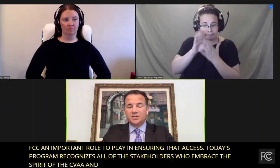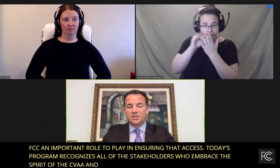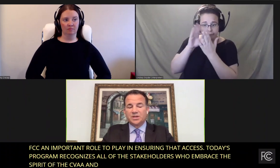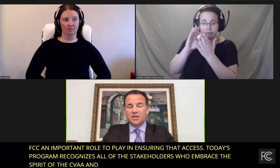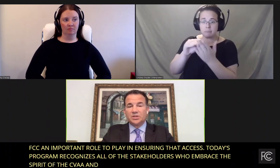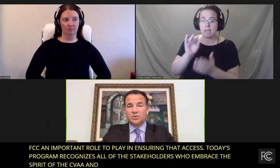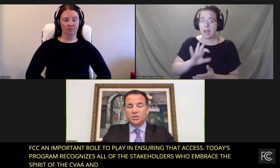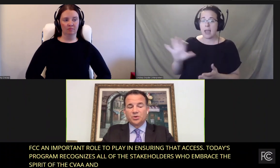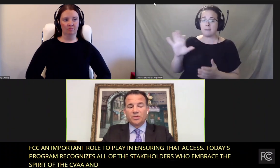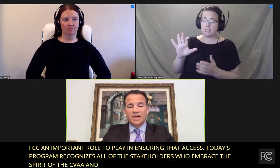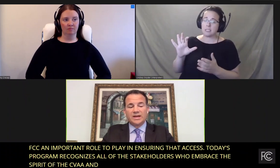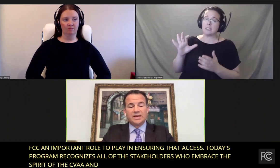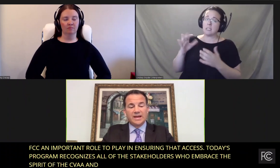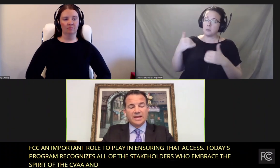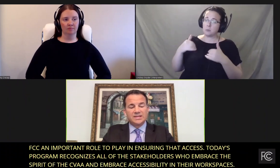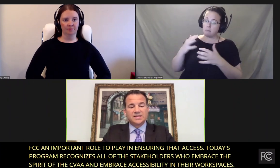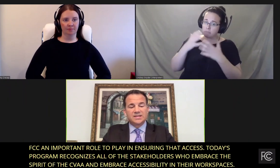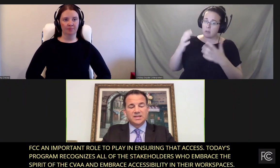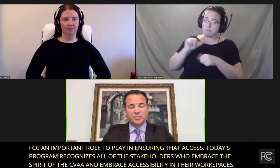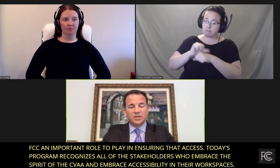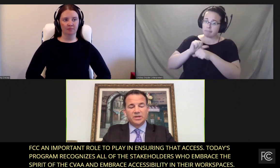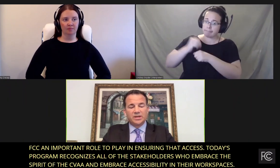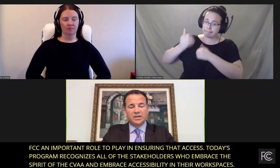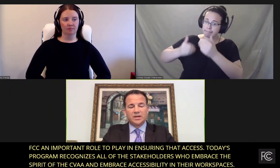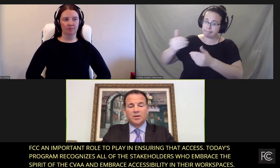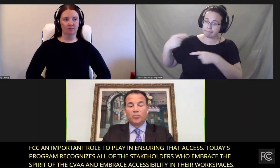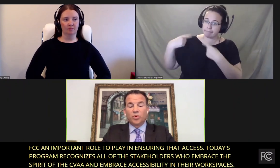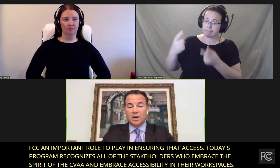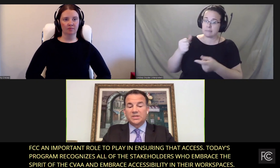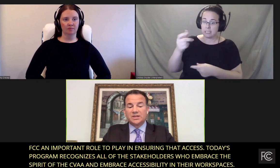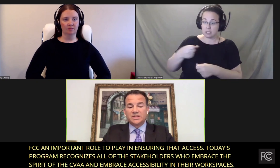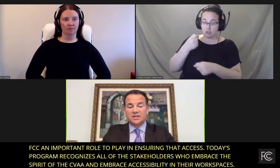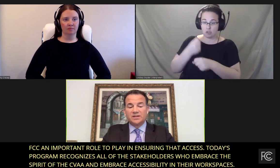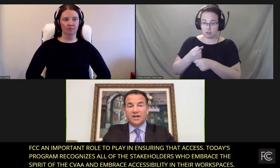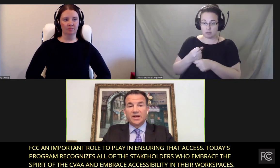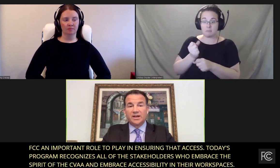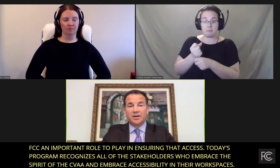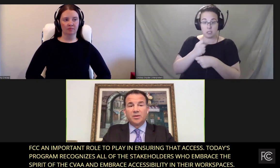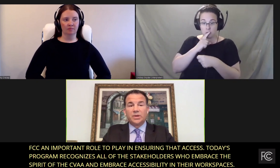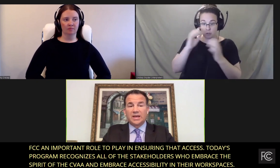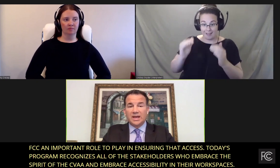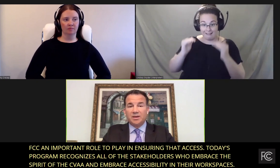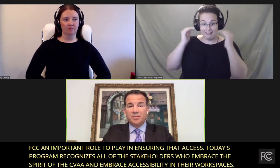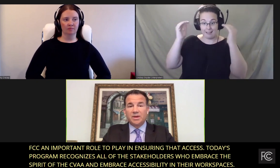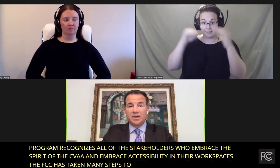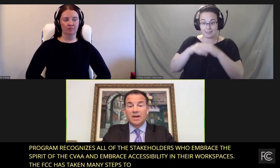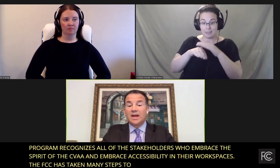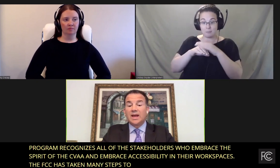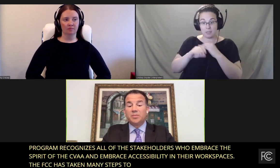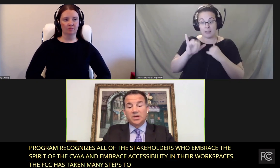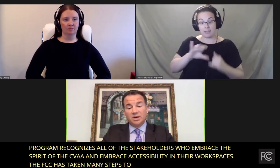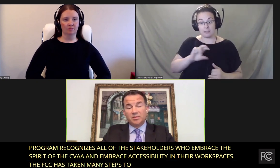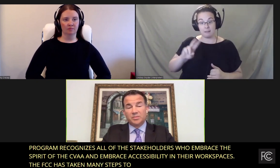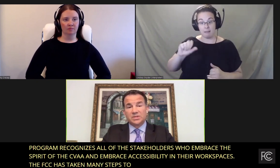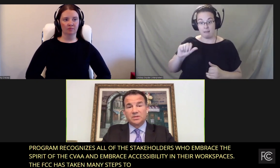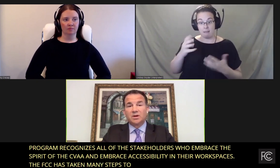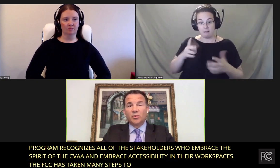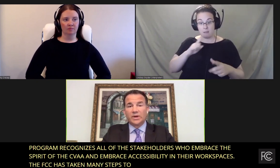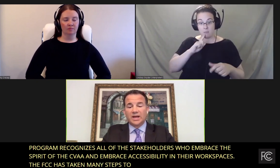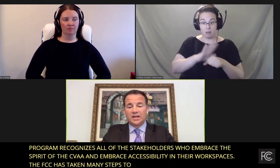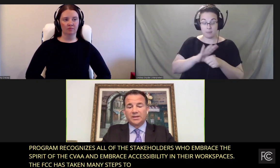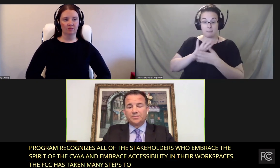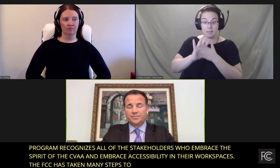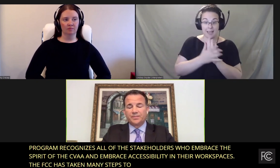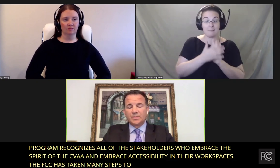last 10 years to ensure that enhanced accessibility promised in the CVAA became and becomes